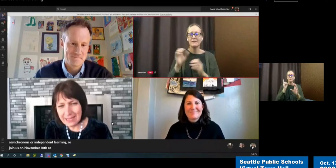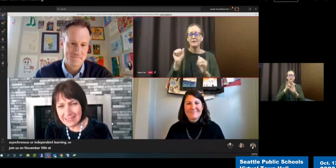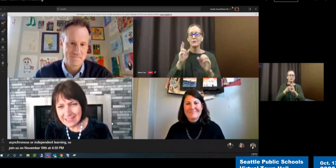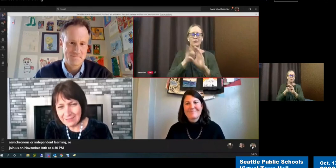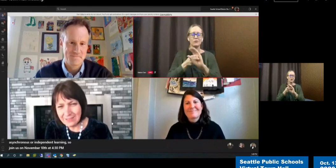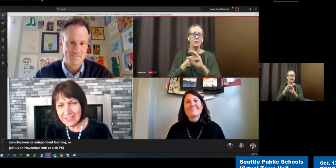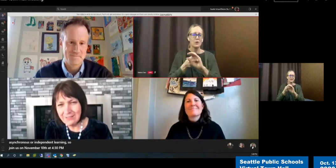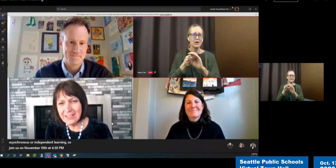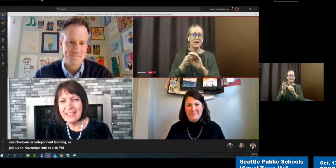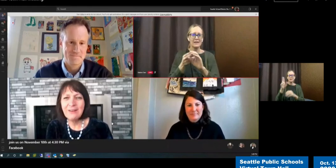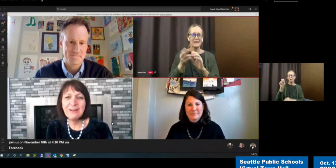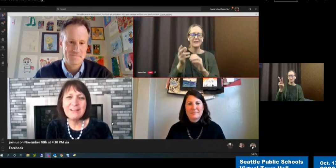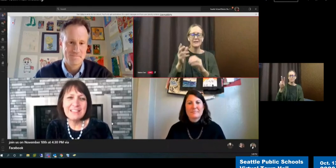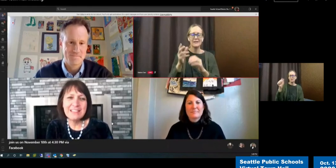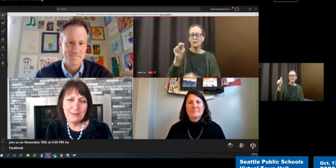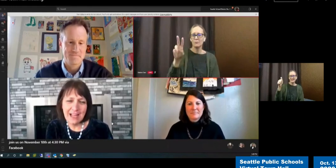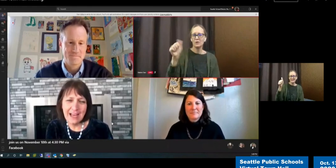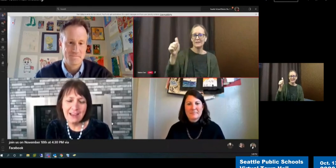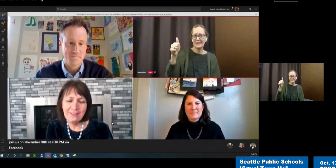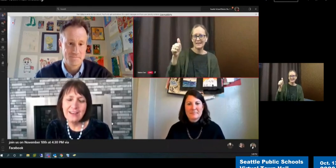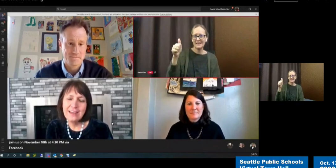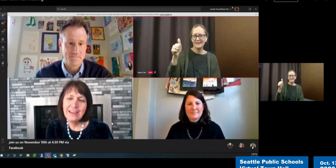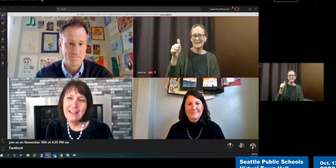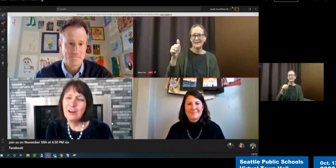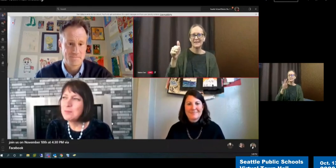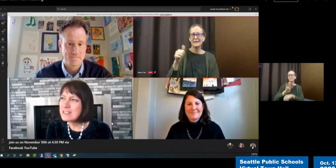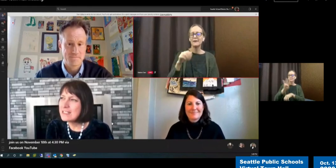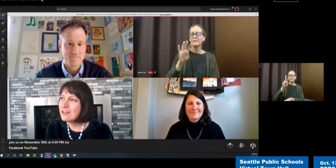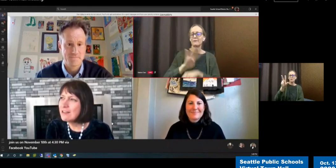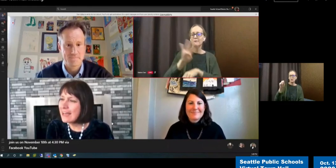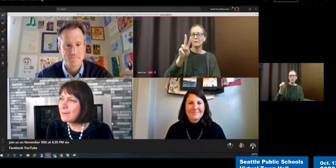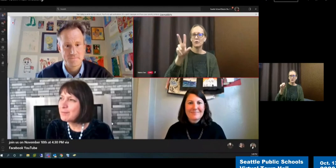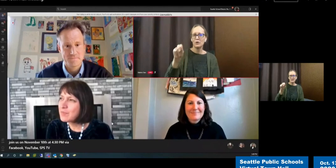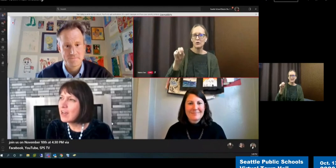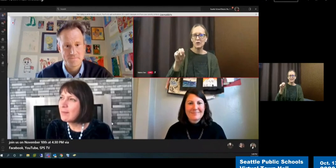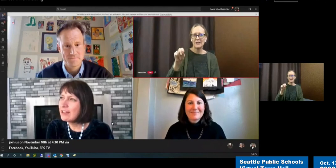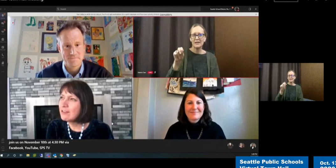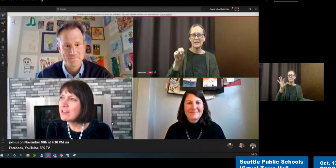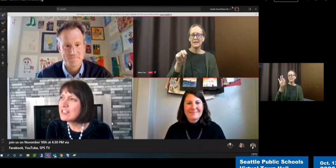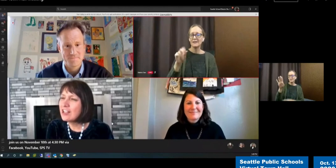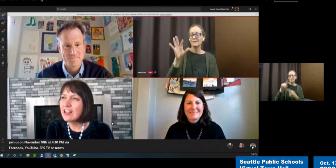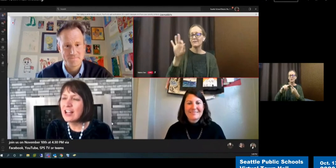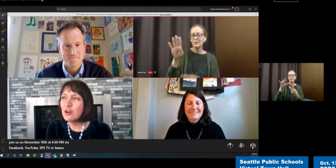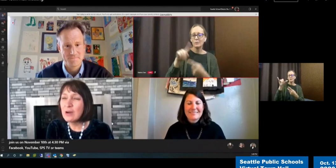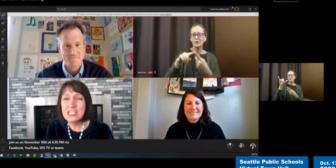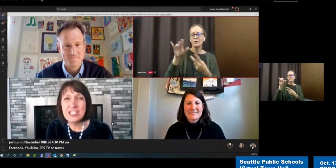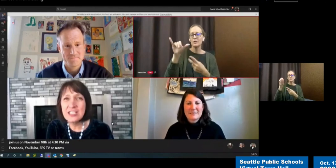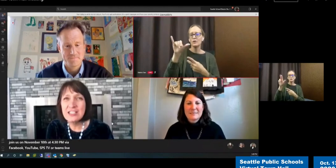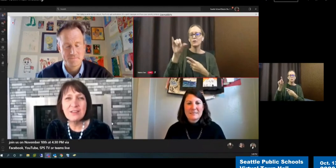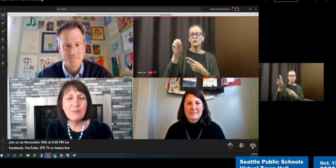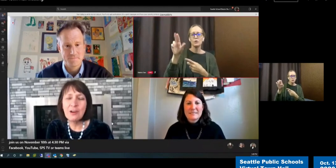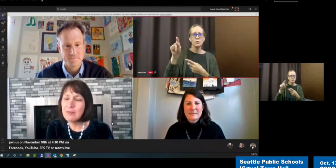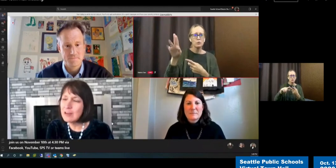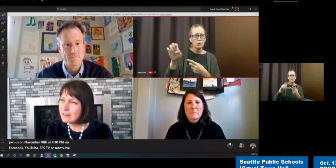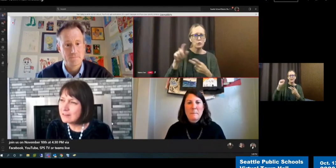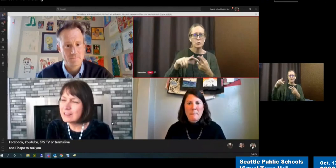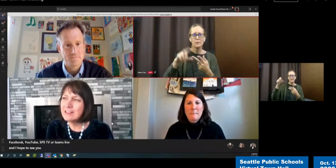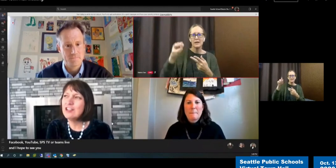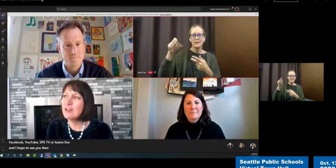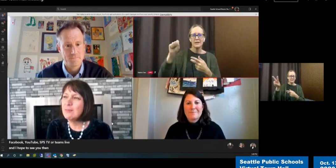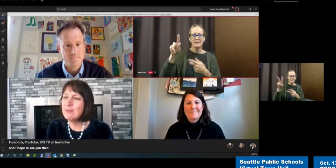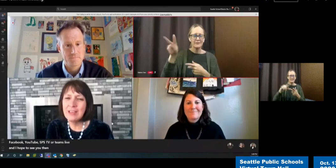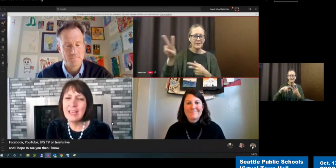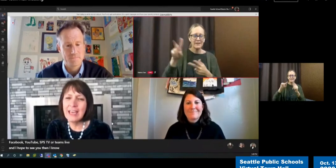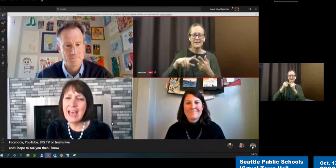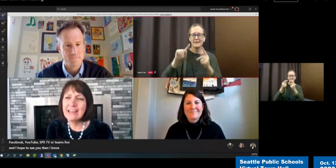SPS TV, or Teams Live. And I hope to see you then. Um, know there's still a lot of questions and we're, or continue